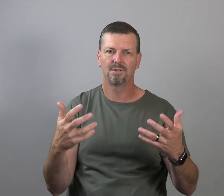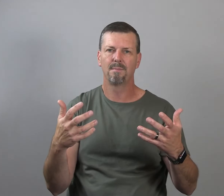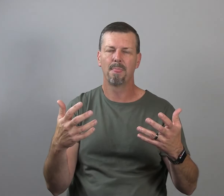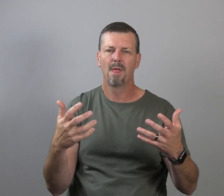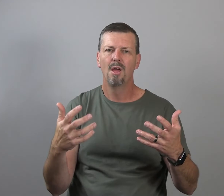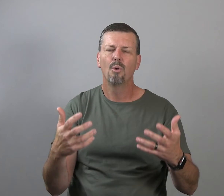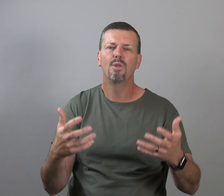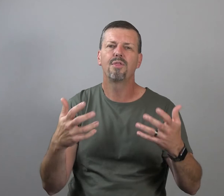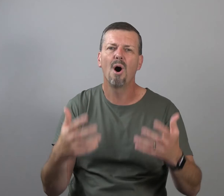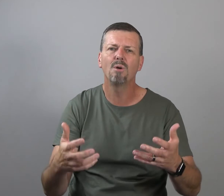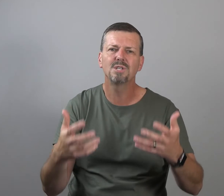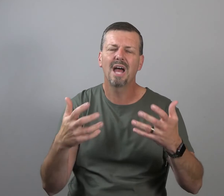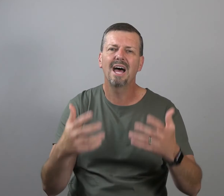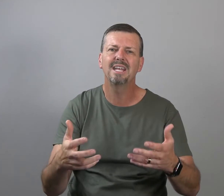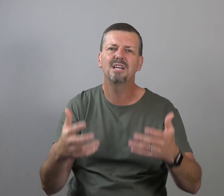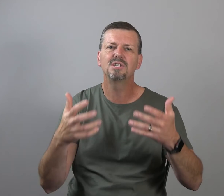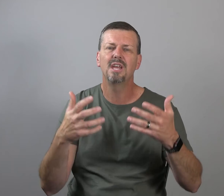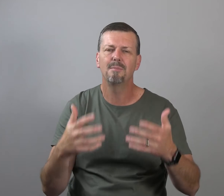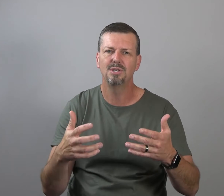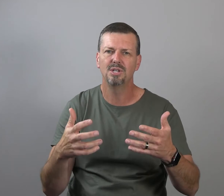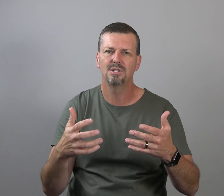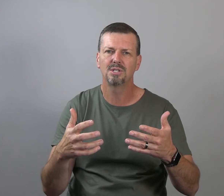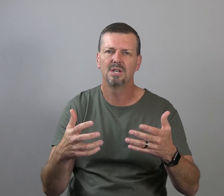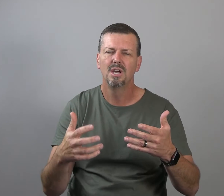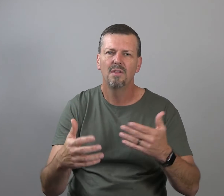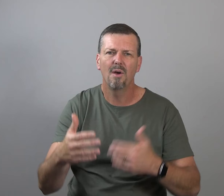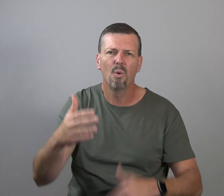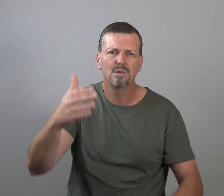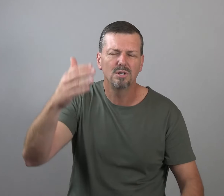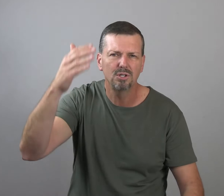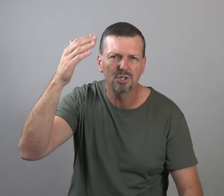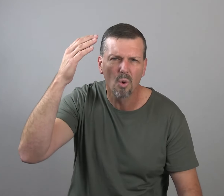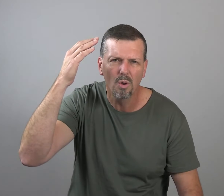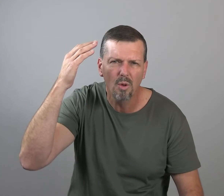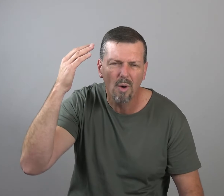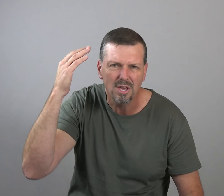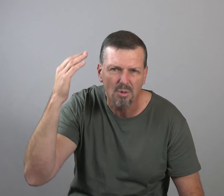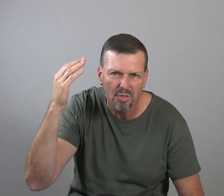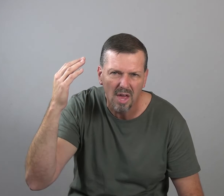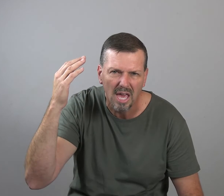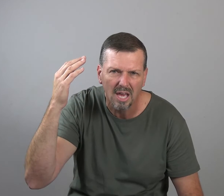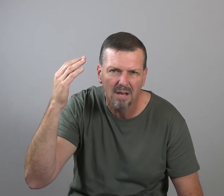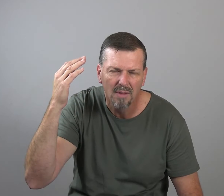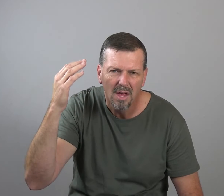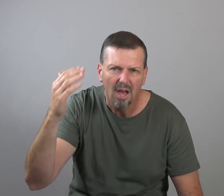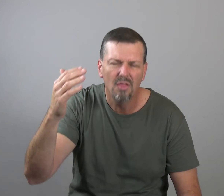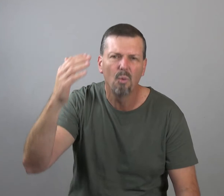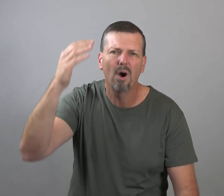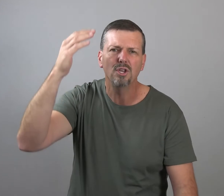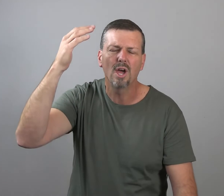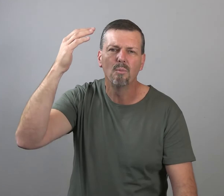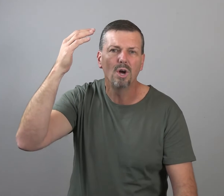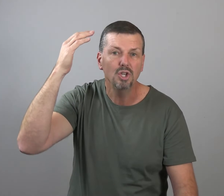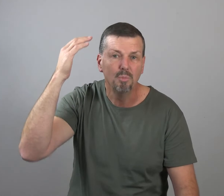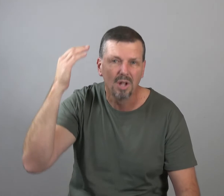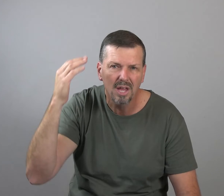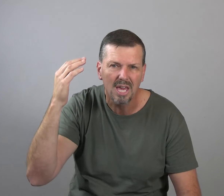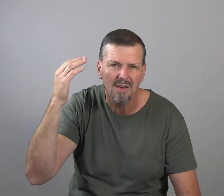with thoughts and ideas and images that want to distort the way you think and what you believe